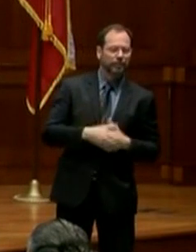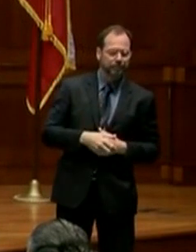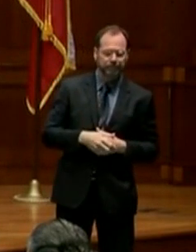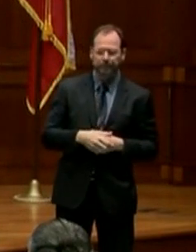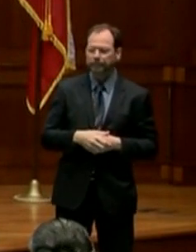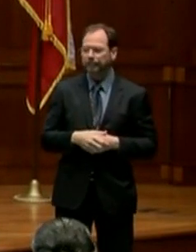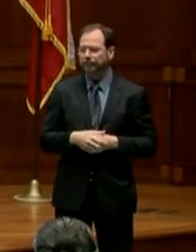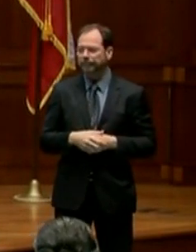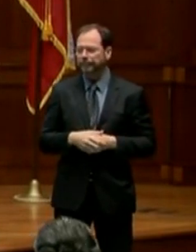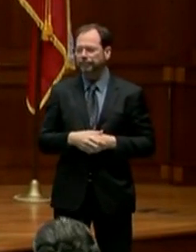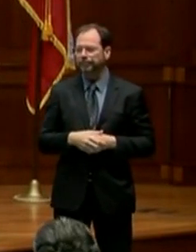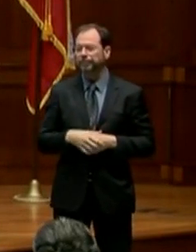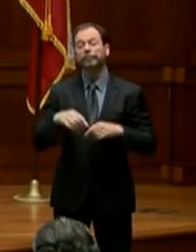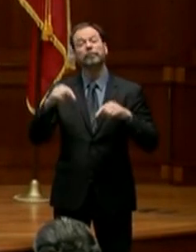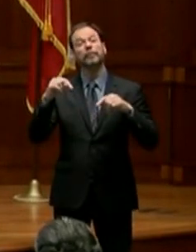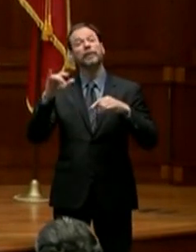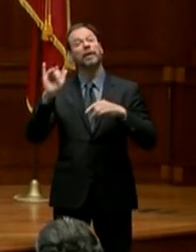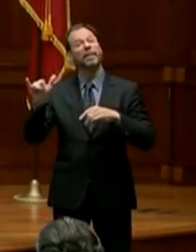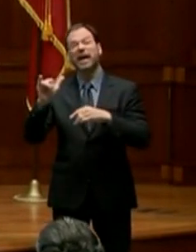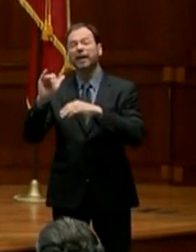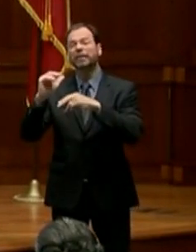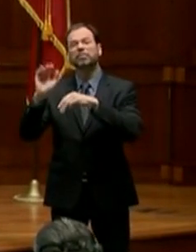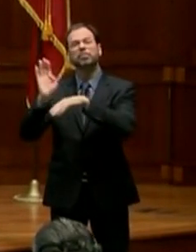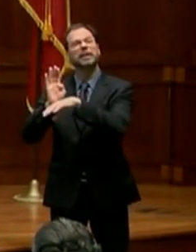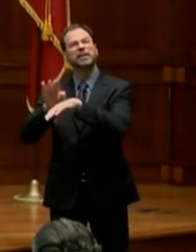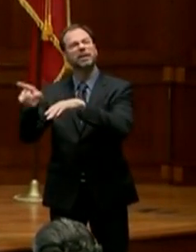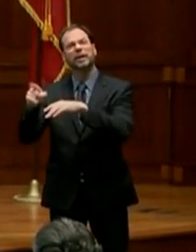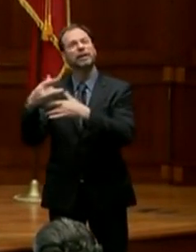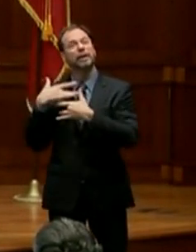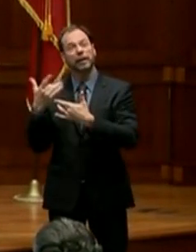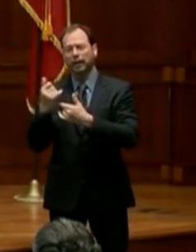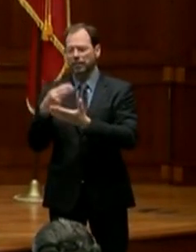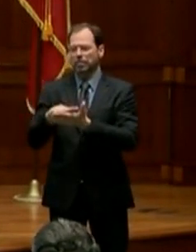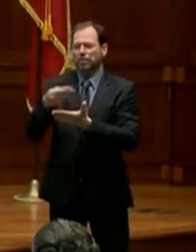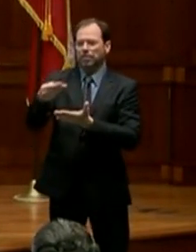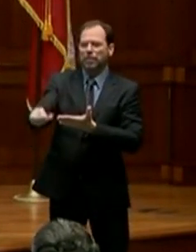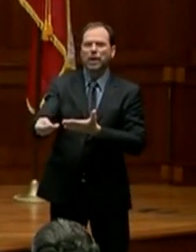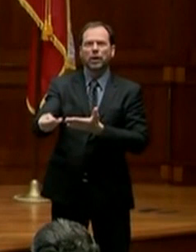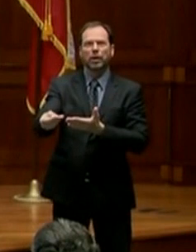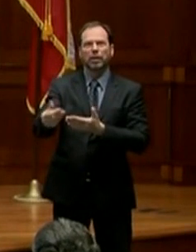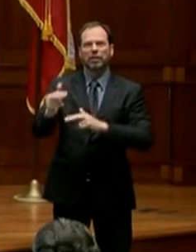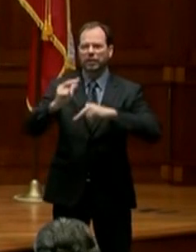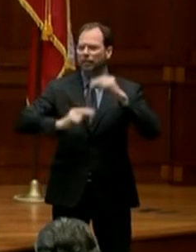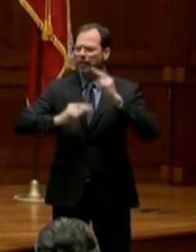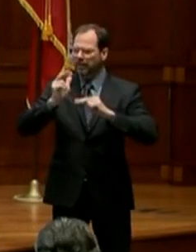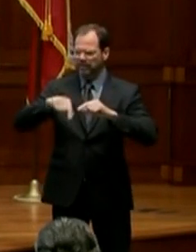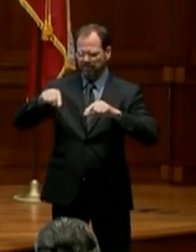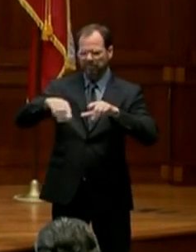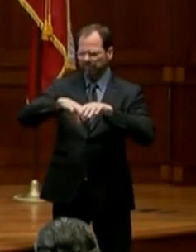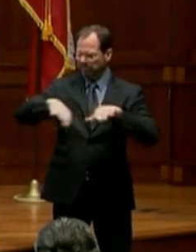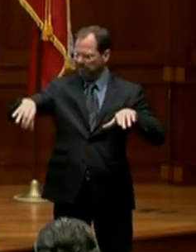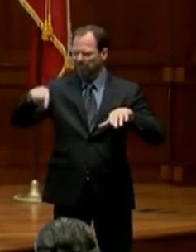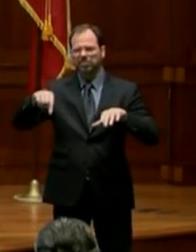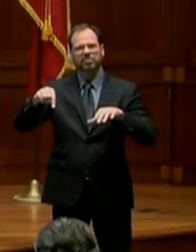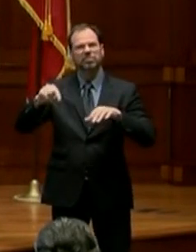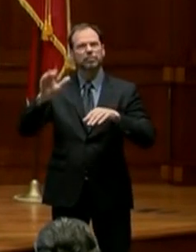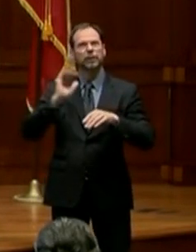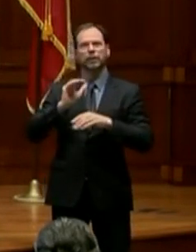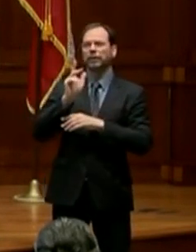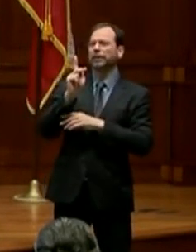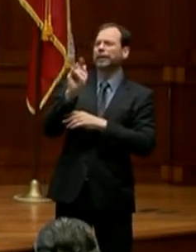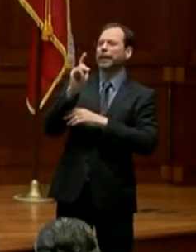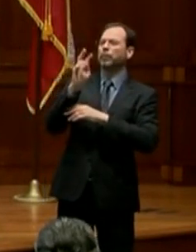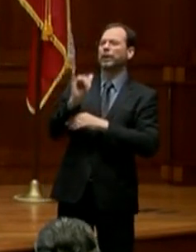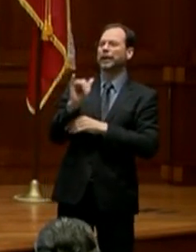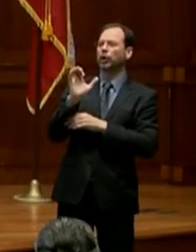the history of this facility, what they did is they bought a location that had been previously used by Kimberly Clark.